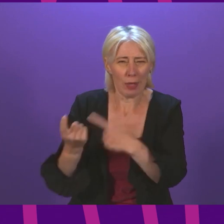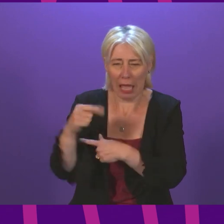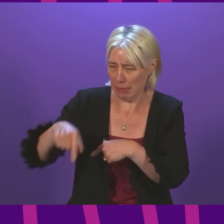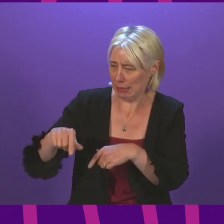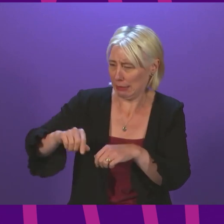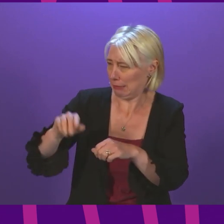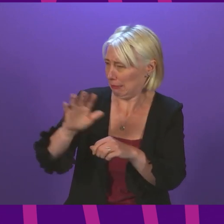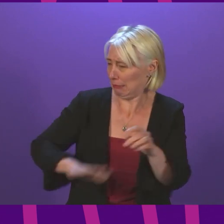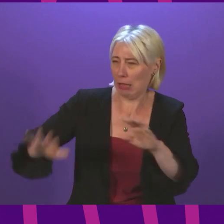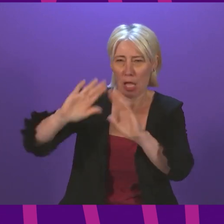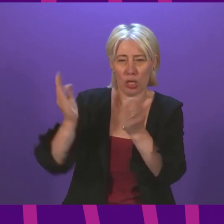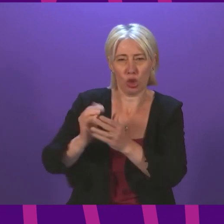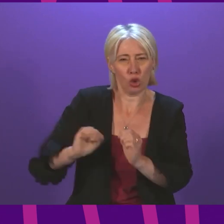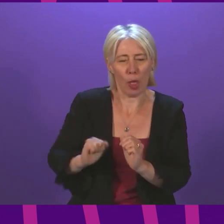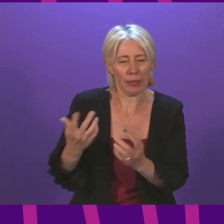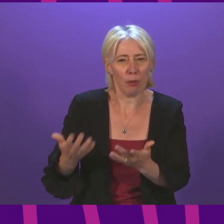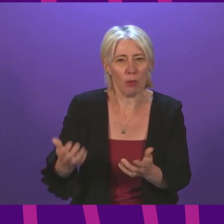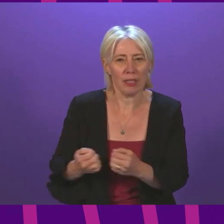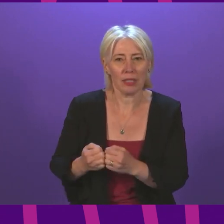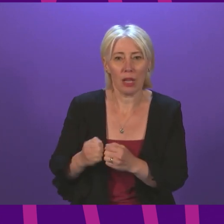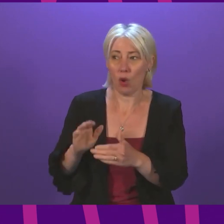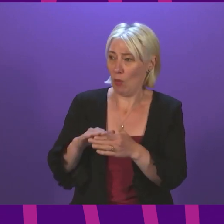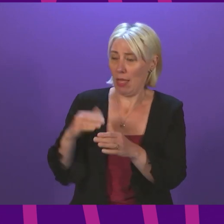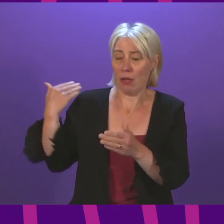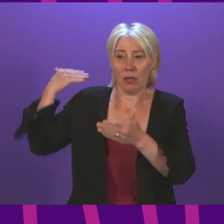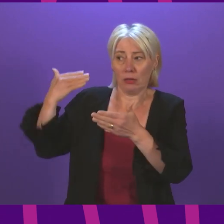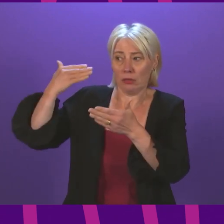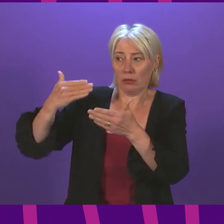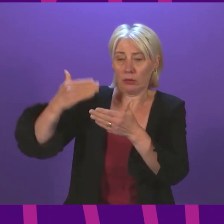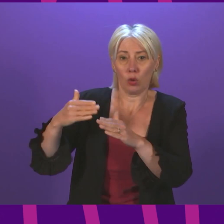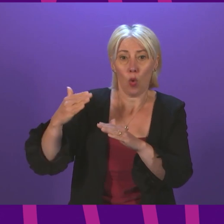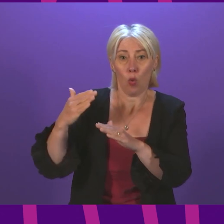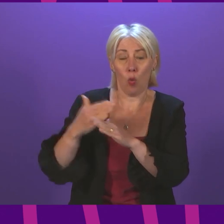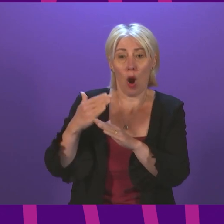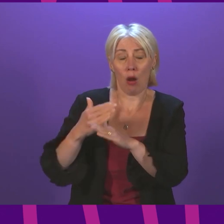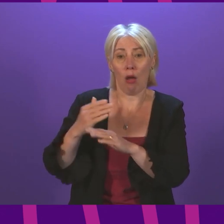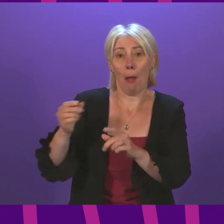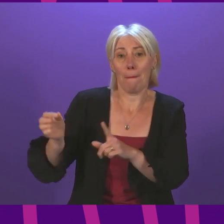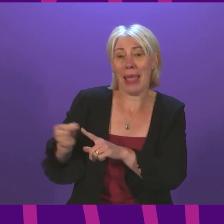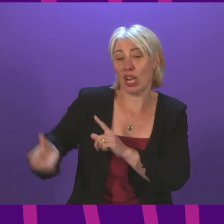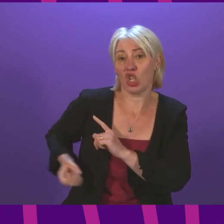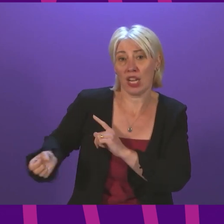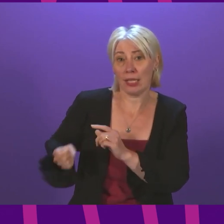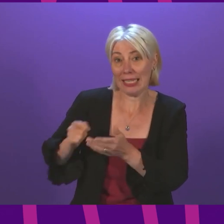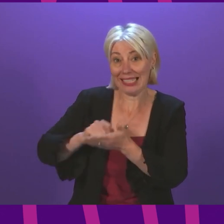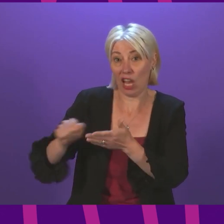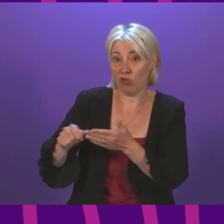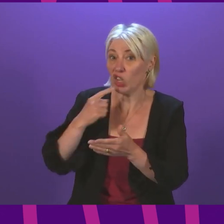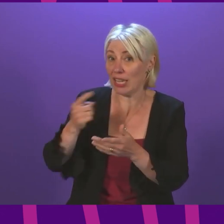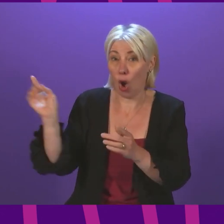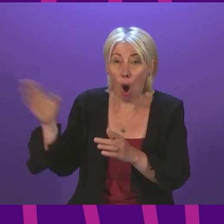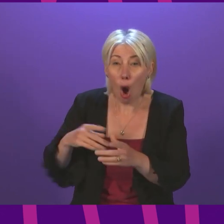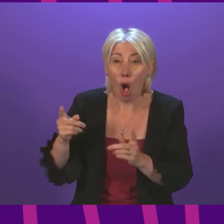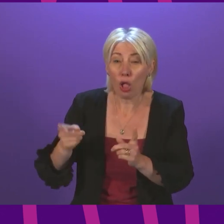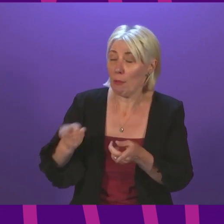Conservative working pension secretaries, who have all written to the Chancellor, urging him to drop